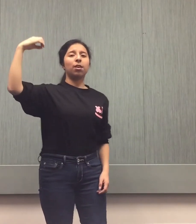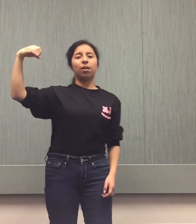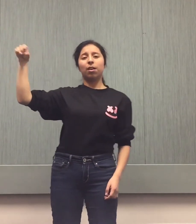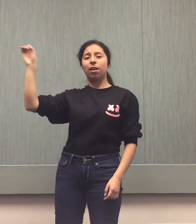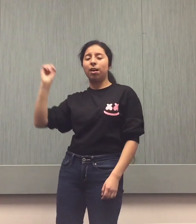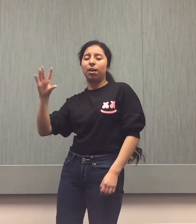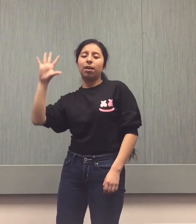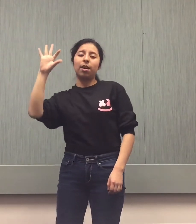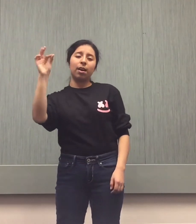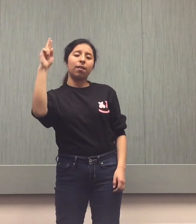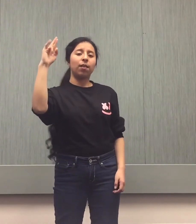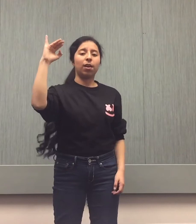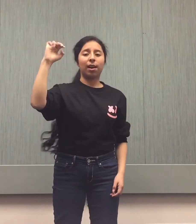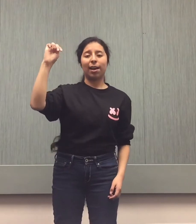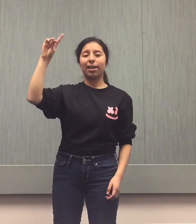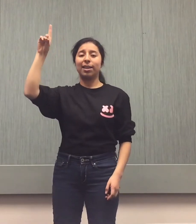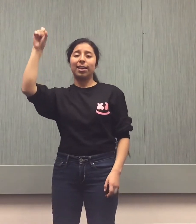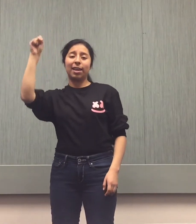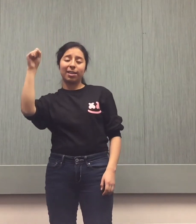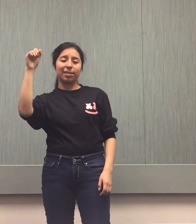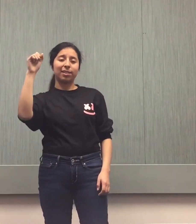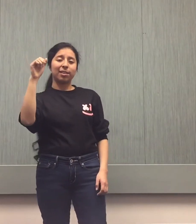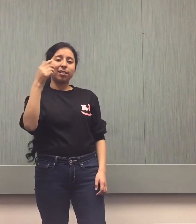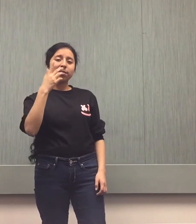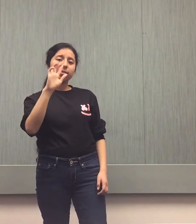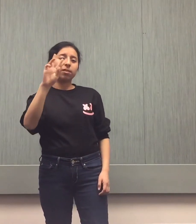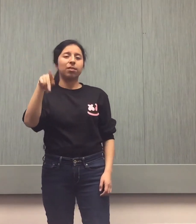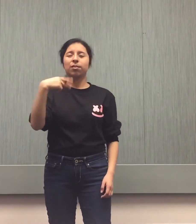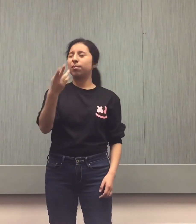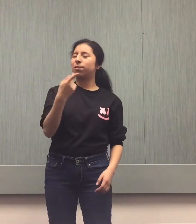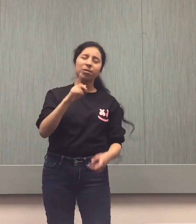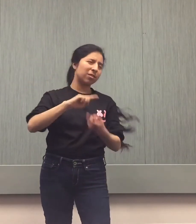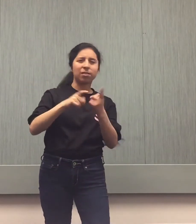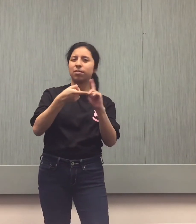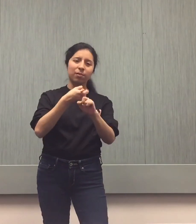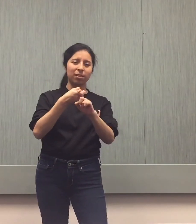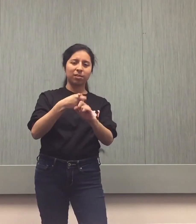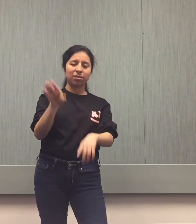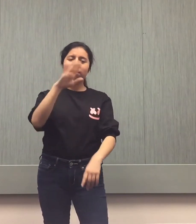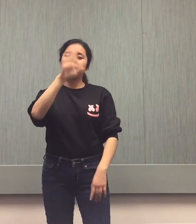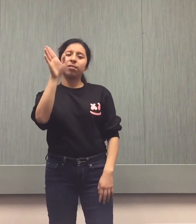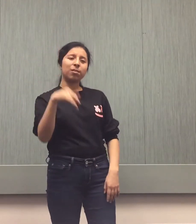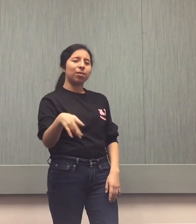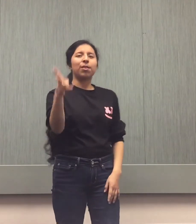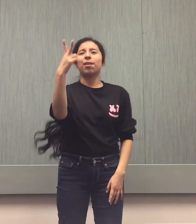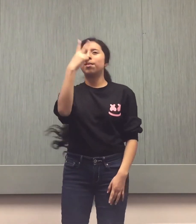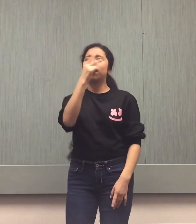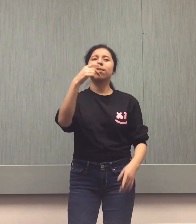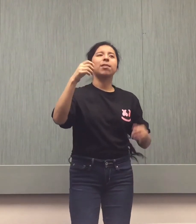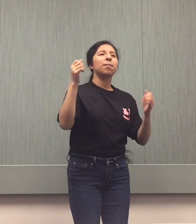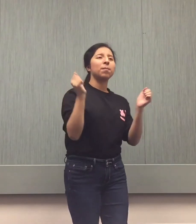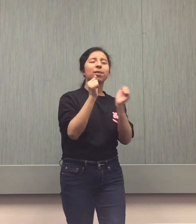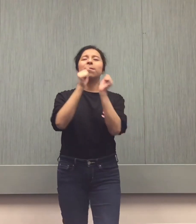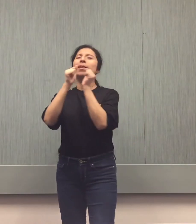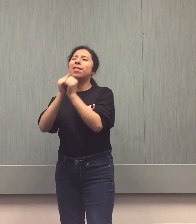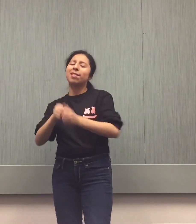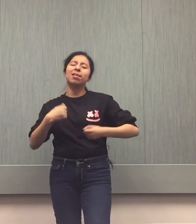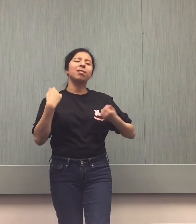F-R-I-N-D-S We're just friends So don't go look at me with that